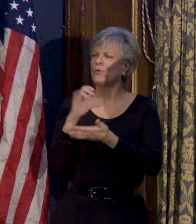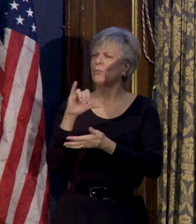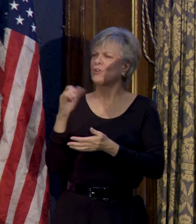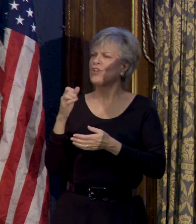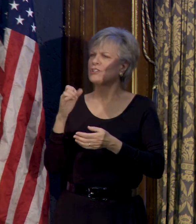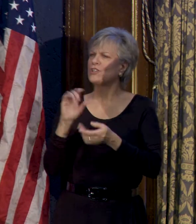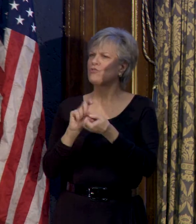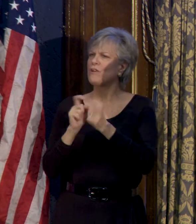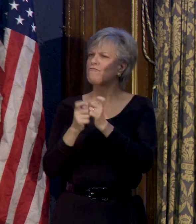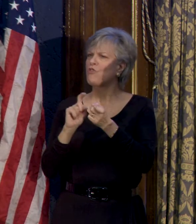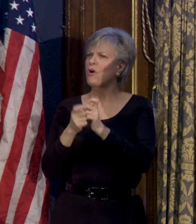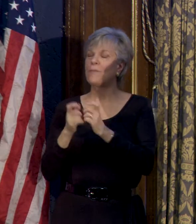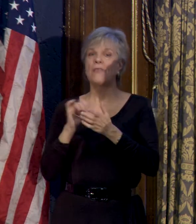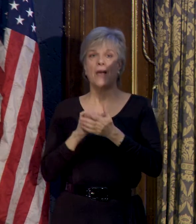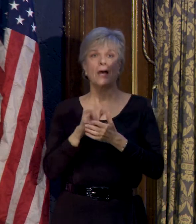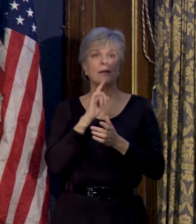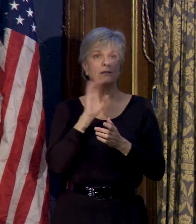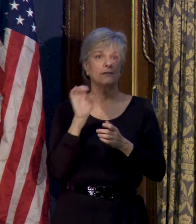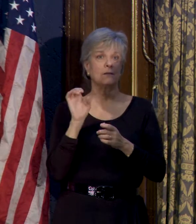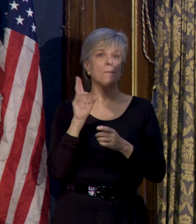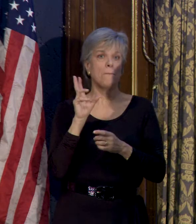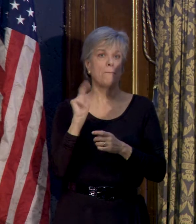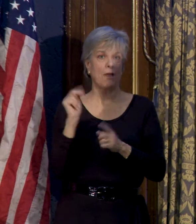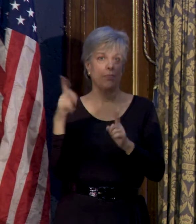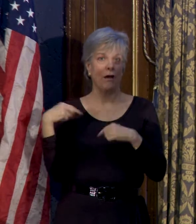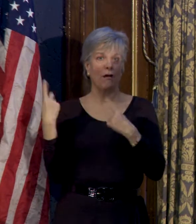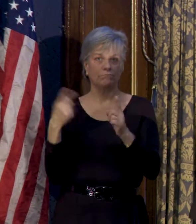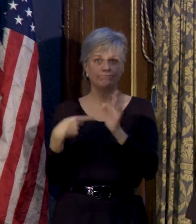initiatives that have been the hallmark of the last eight years.